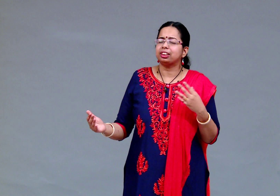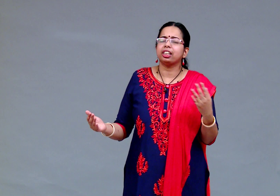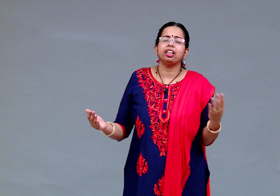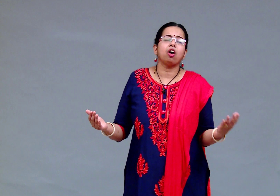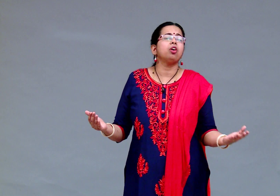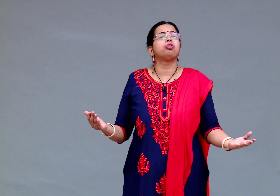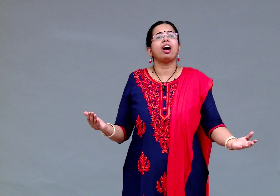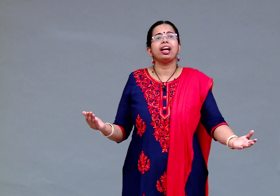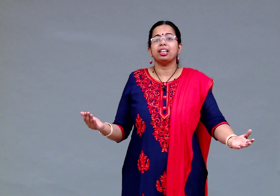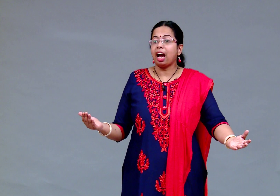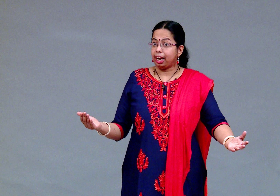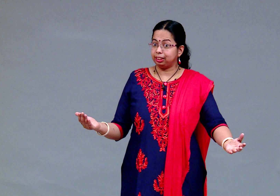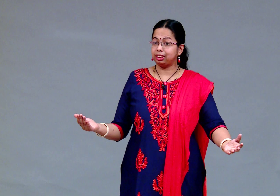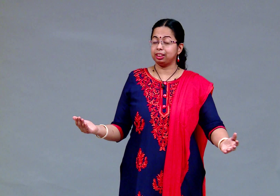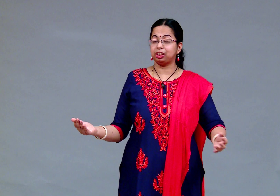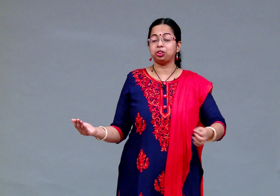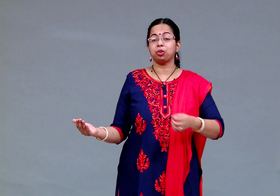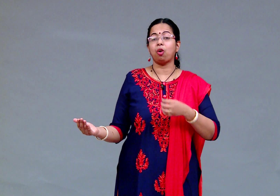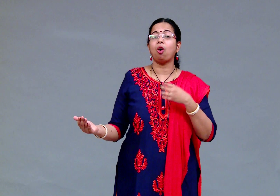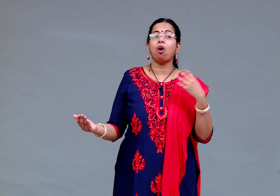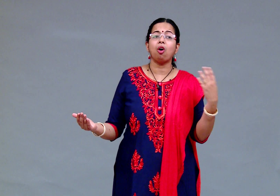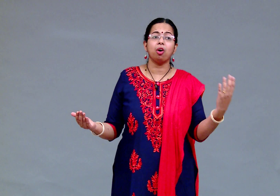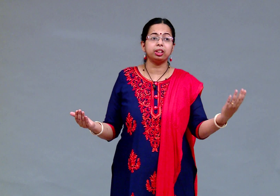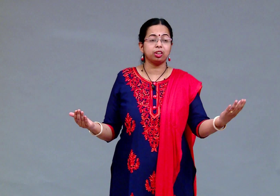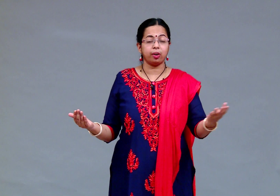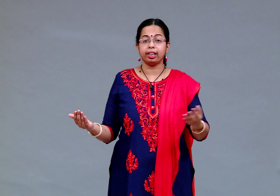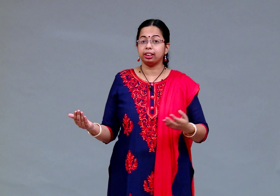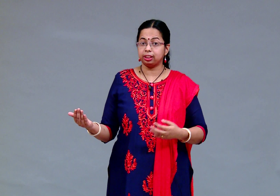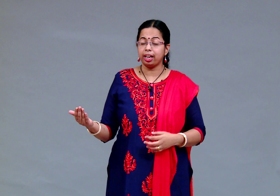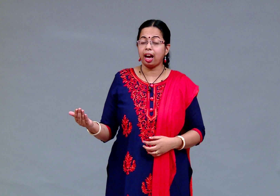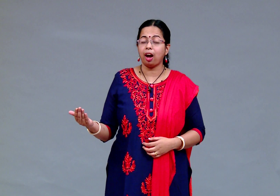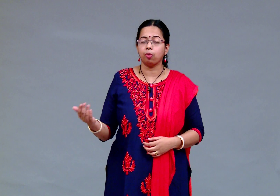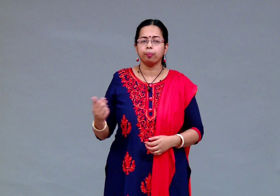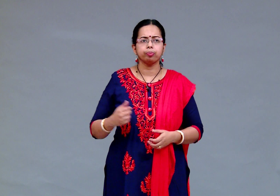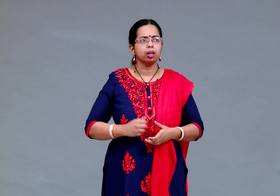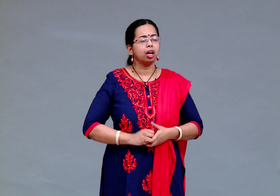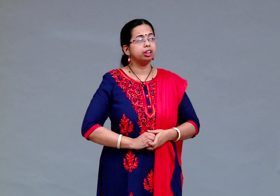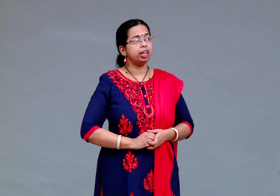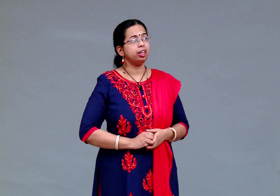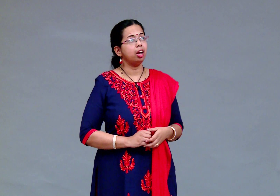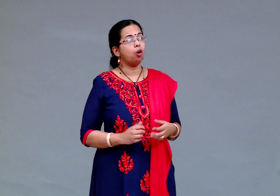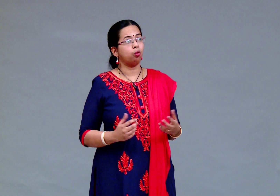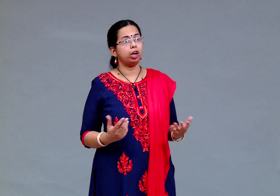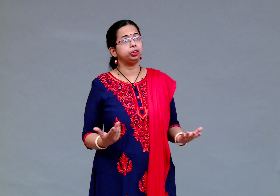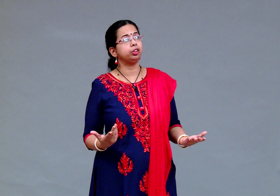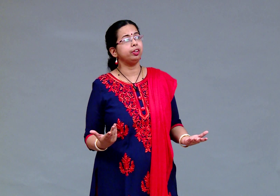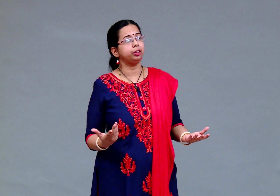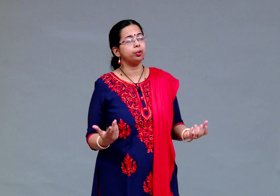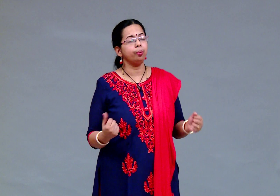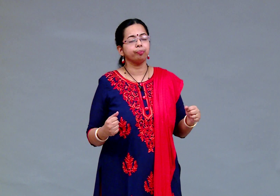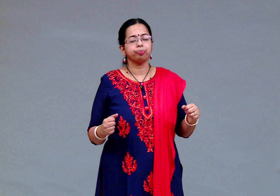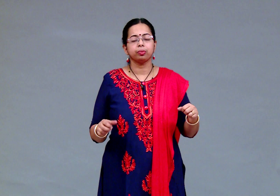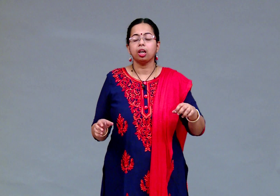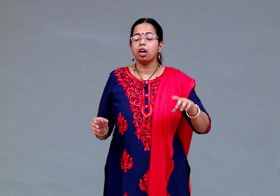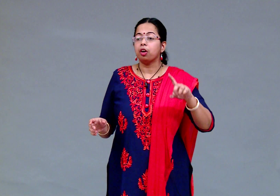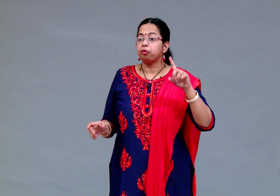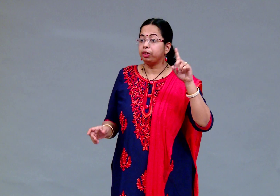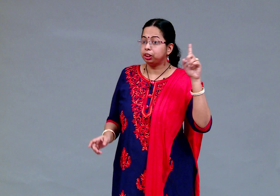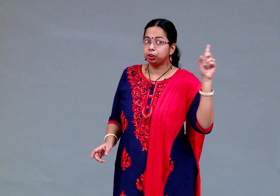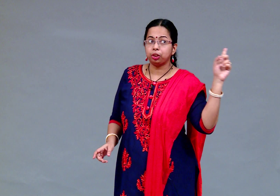cannot find answers to all the queries they have then what should we do we should